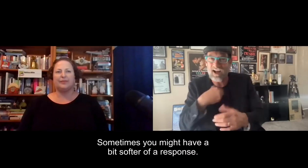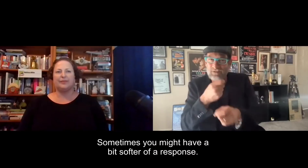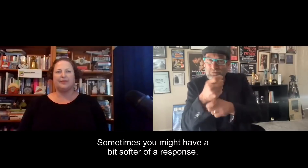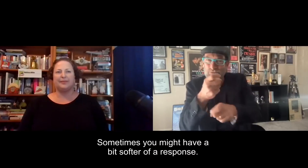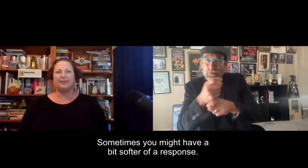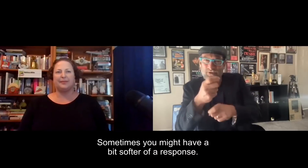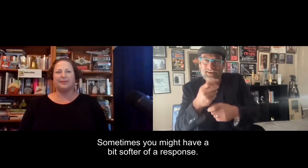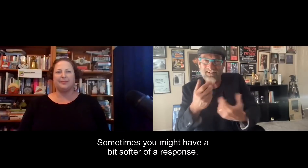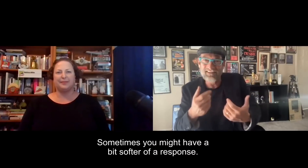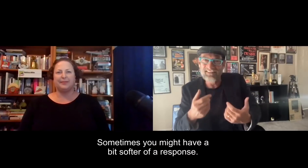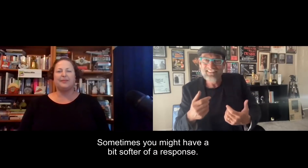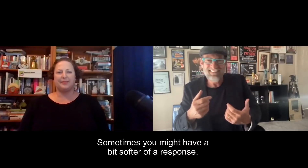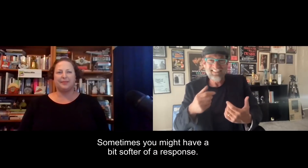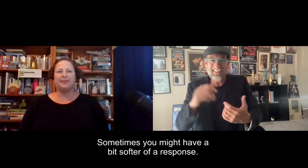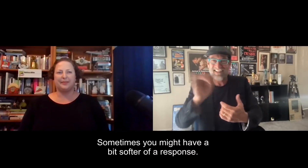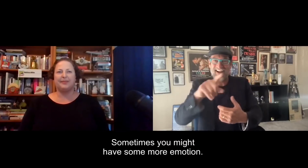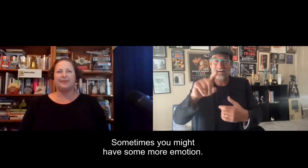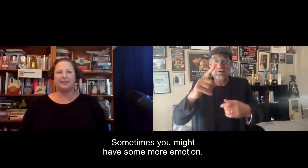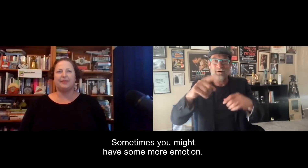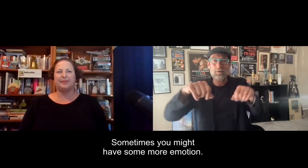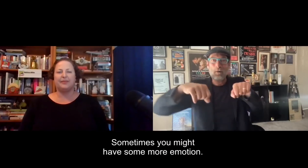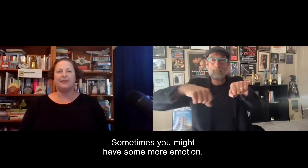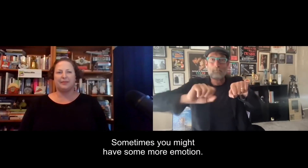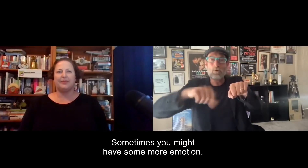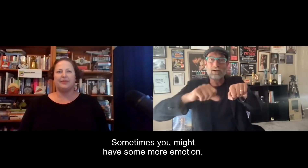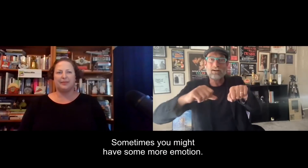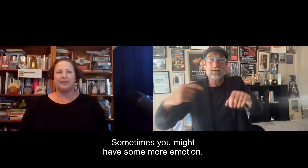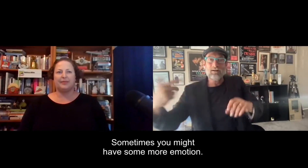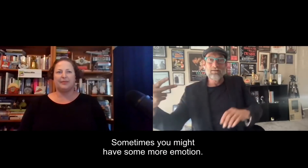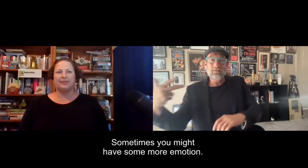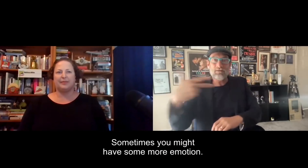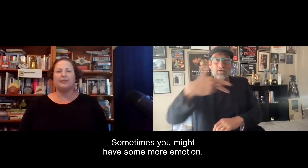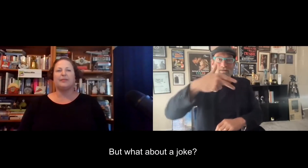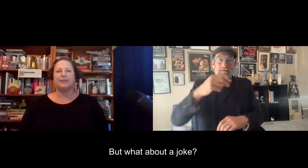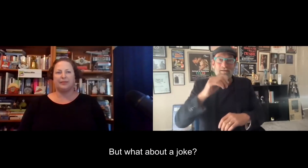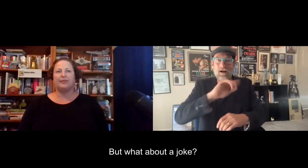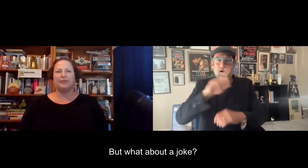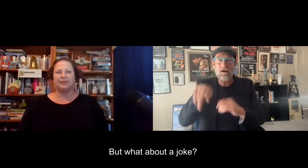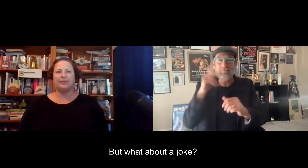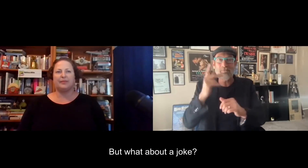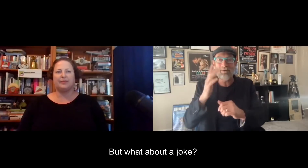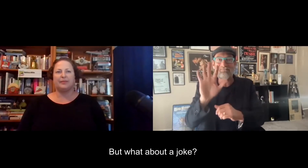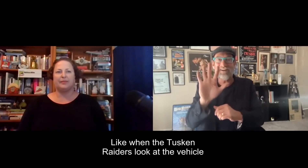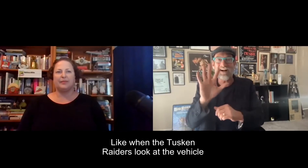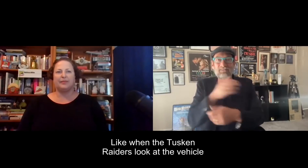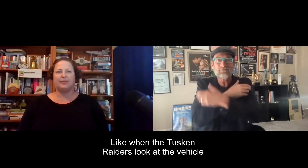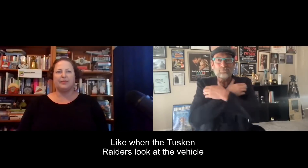of a response. Sometimes you might have some more emotion. But what about a joke? Like when the